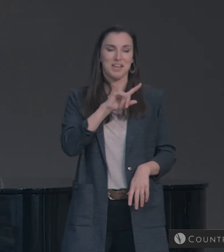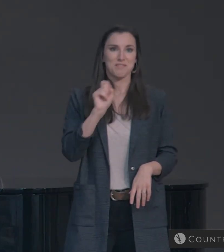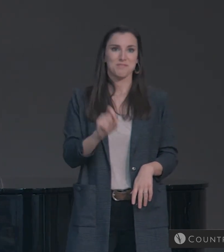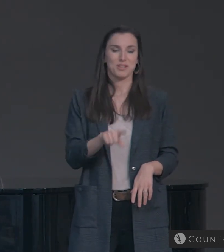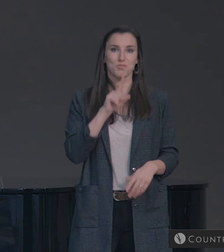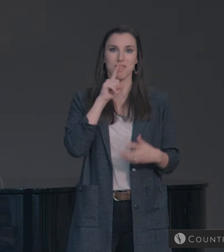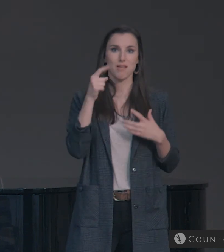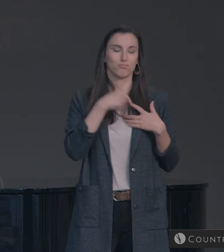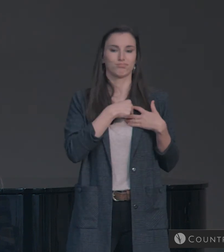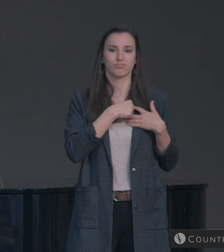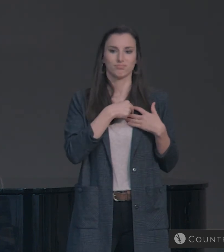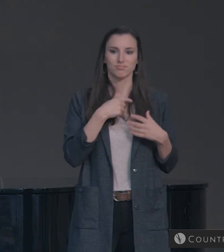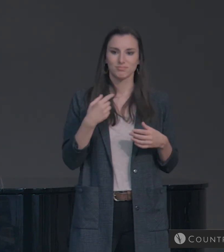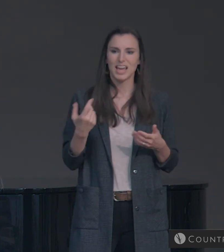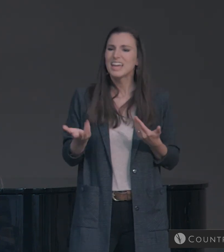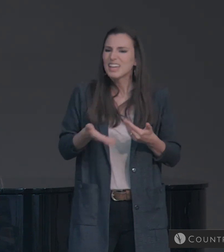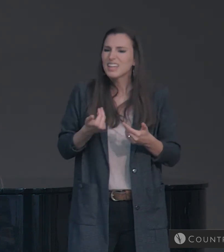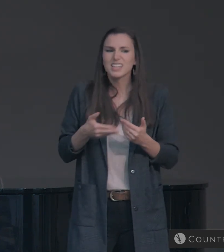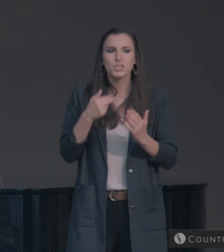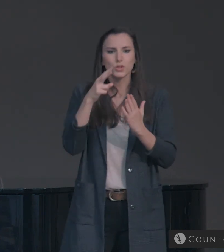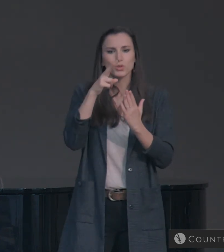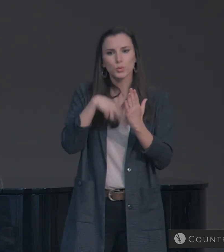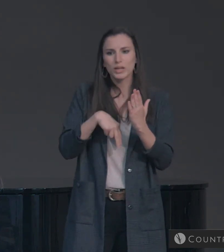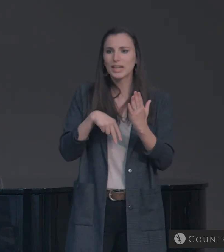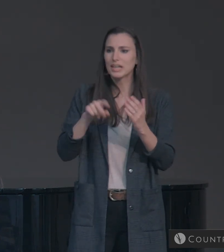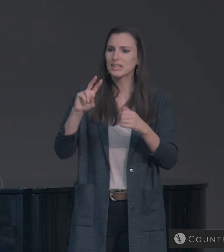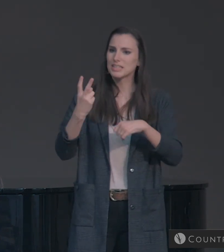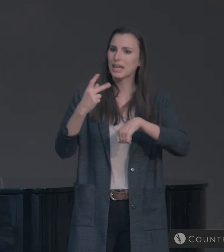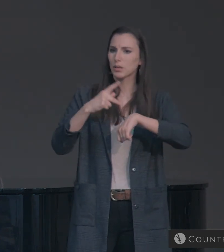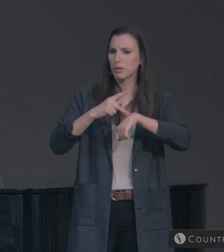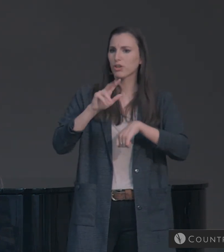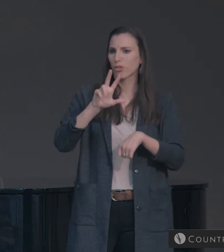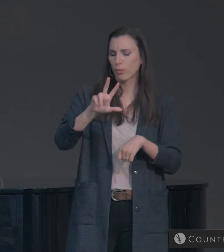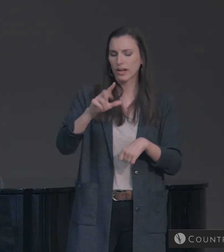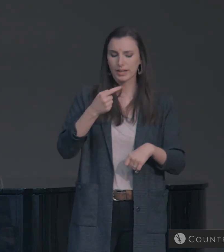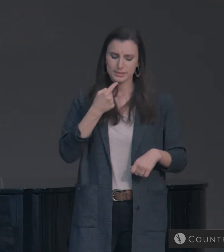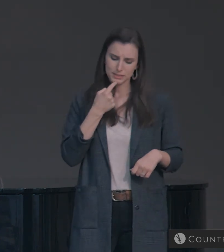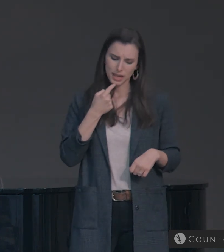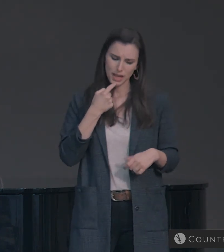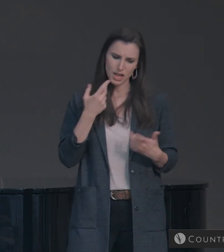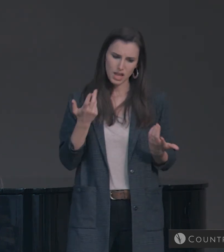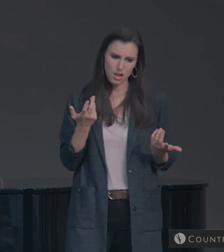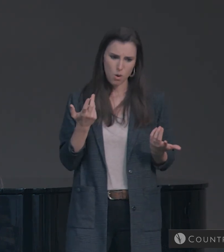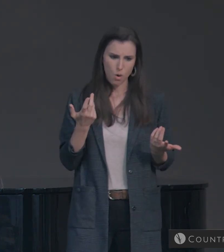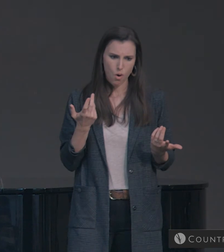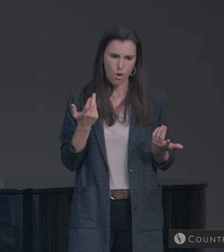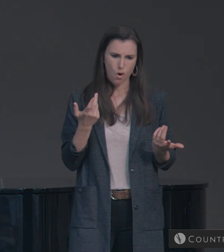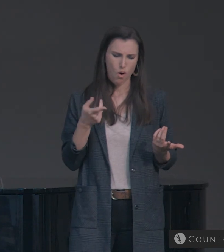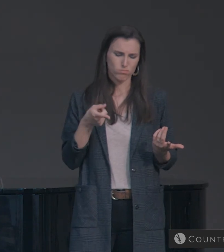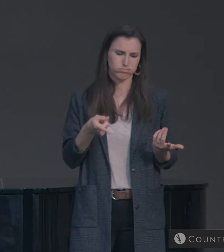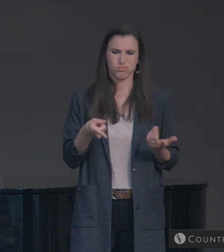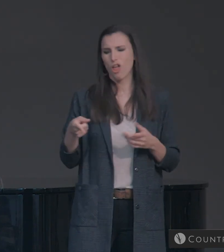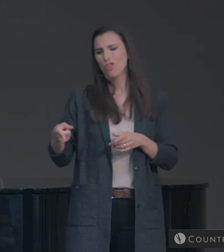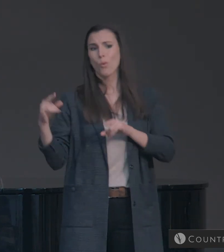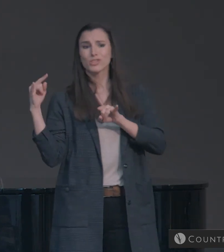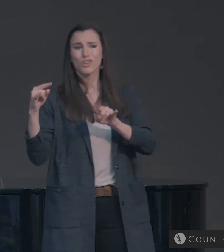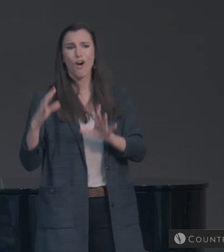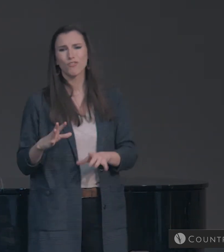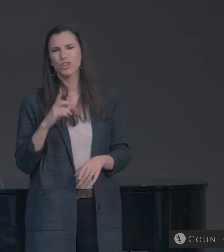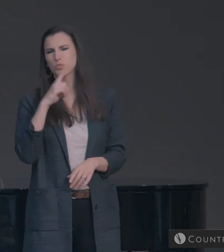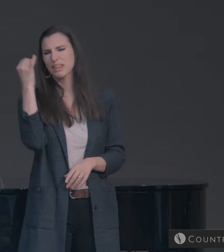It's easy for us to read 2 Peter 3 and say, these silly scoffers.